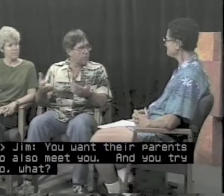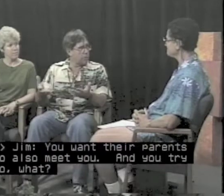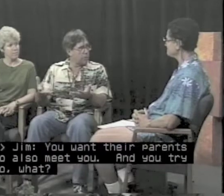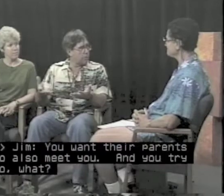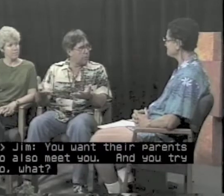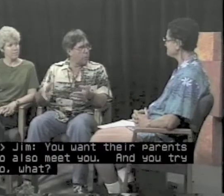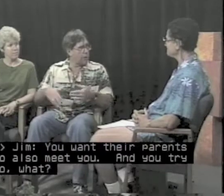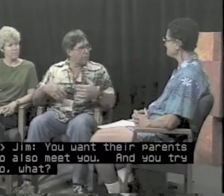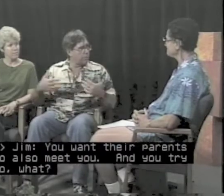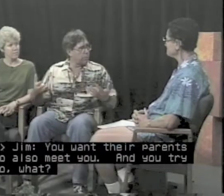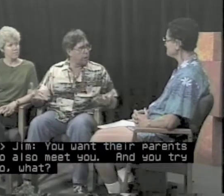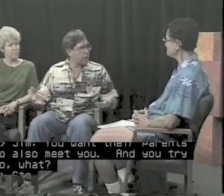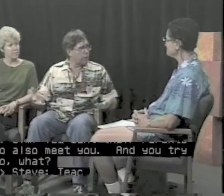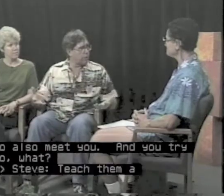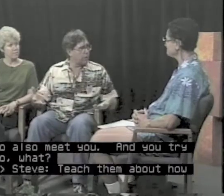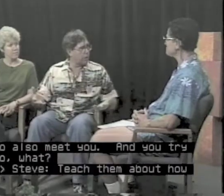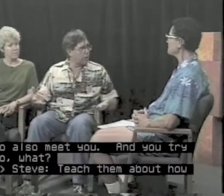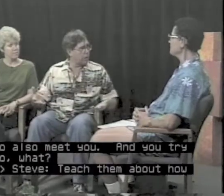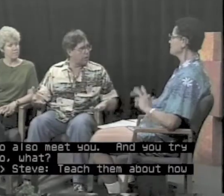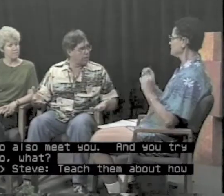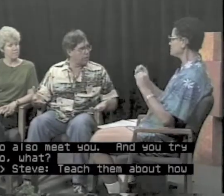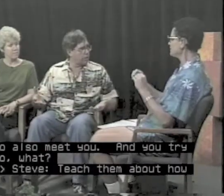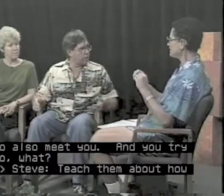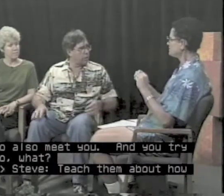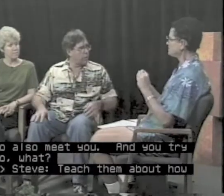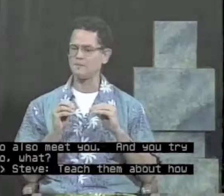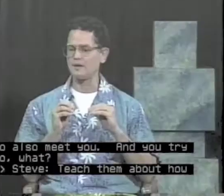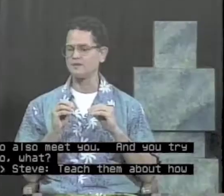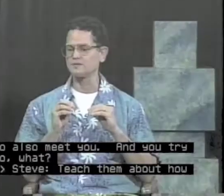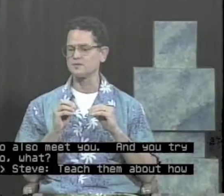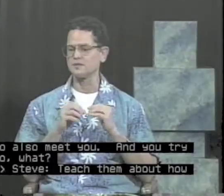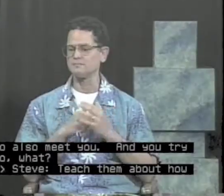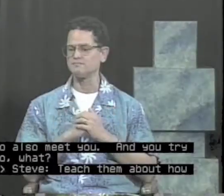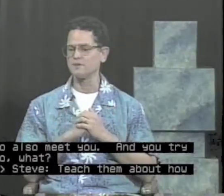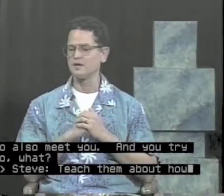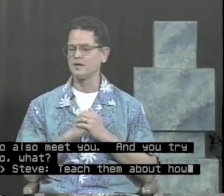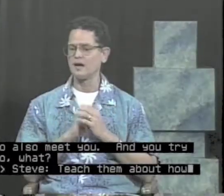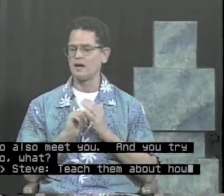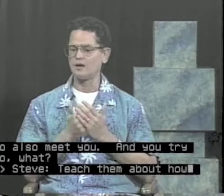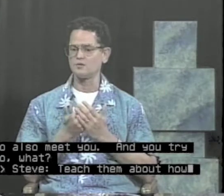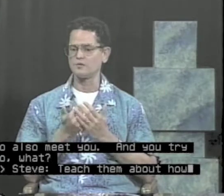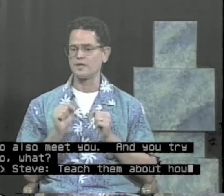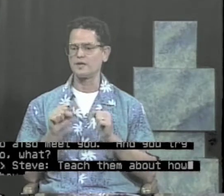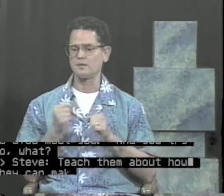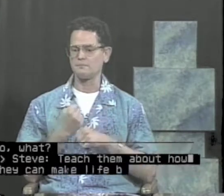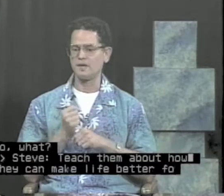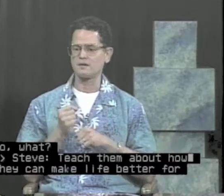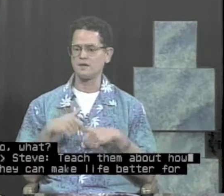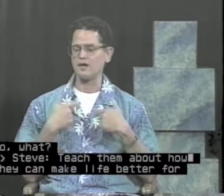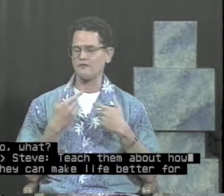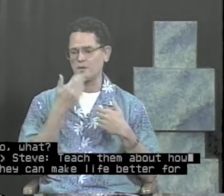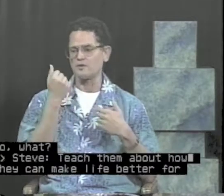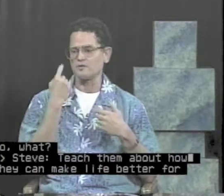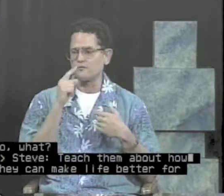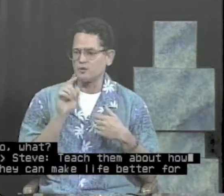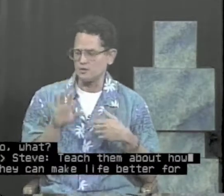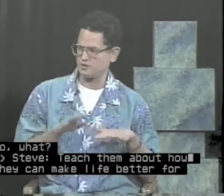what? Teach them about how they can make life better for their